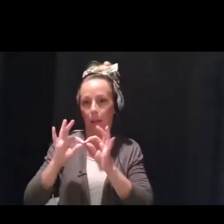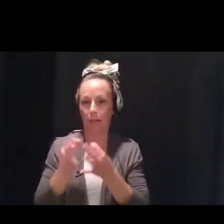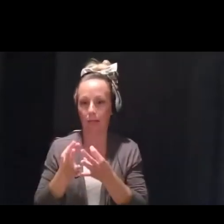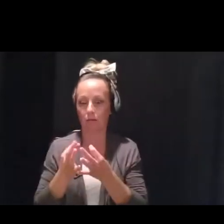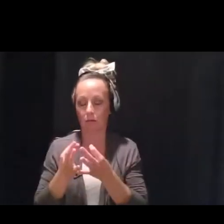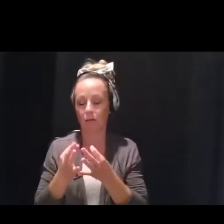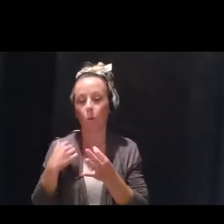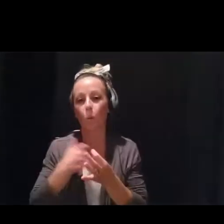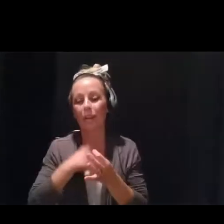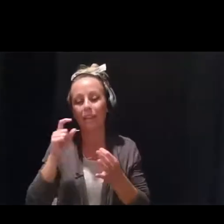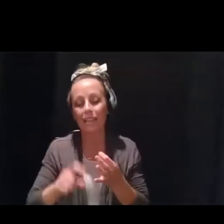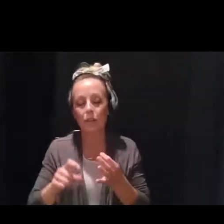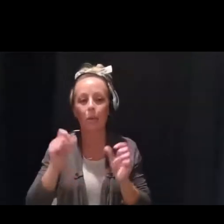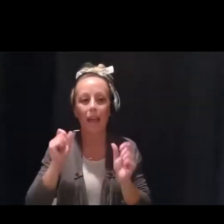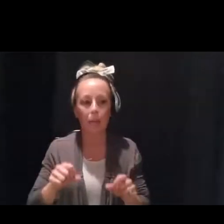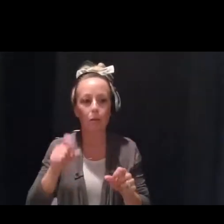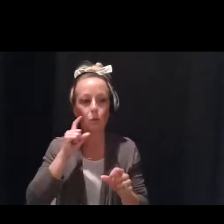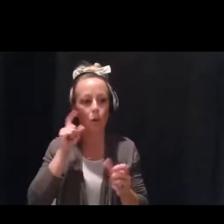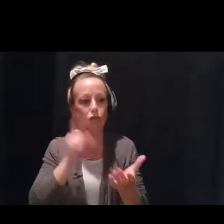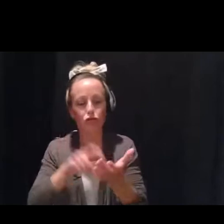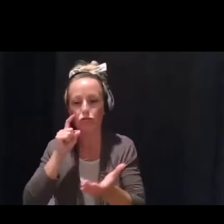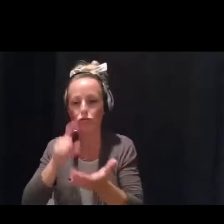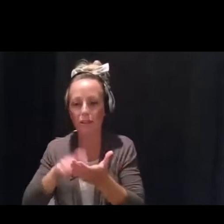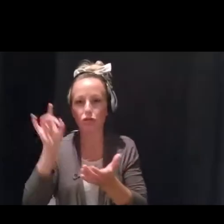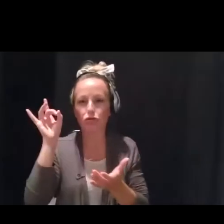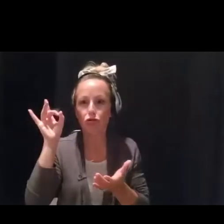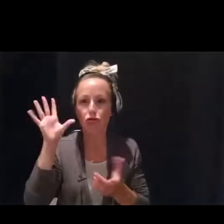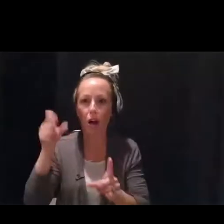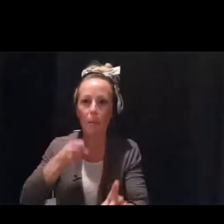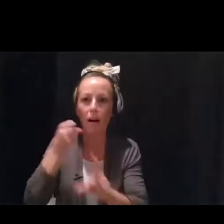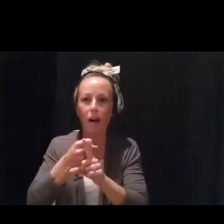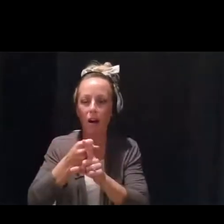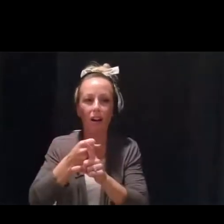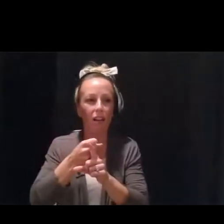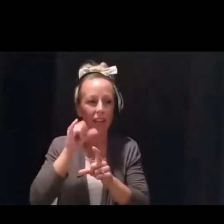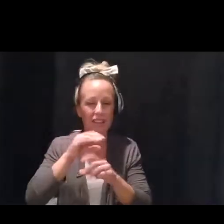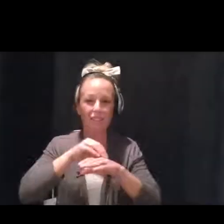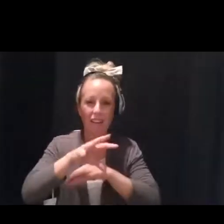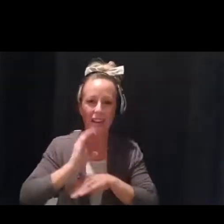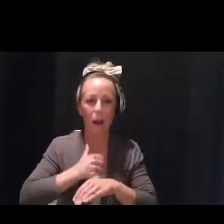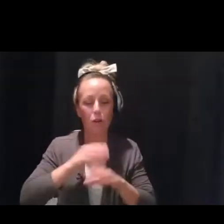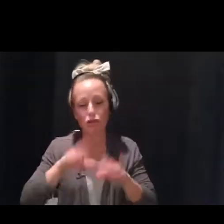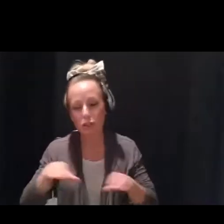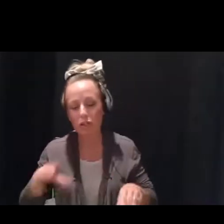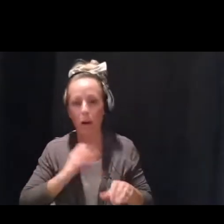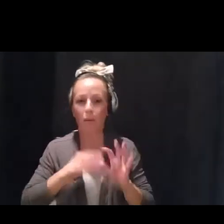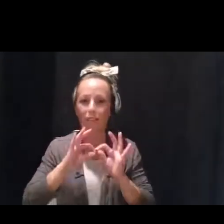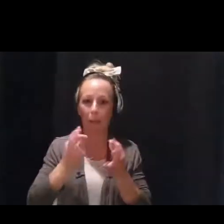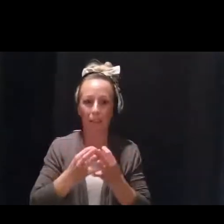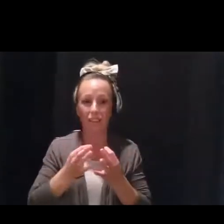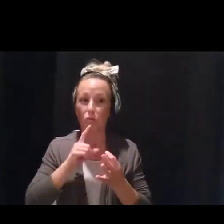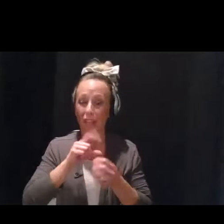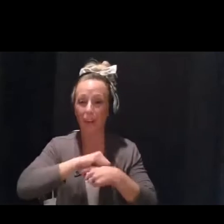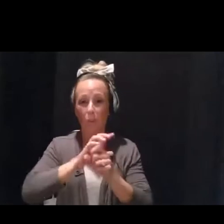to addressing trauma on all levels that are impacting our children, our families, and our adults. This pandemic really